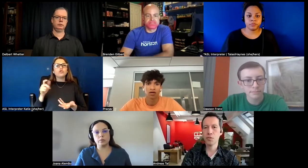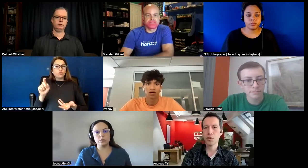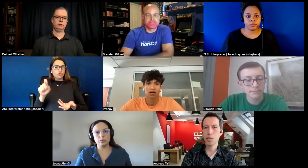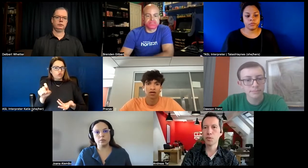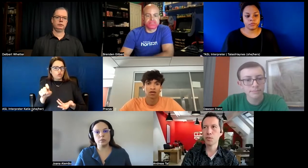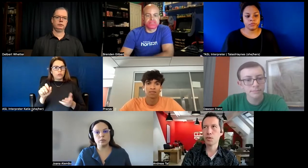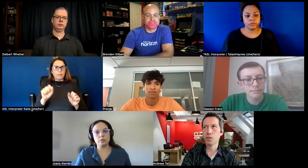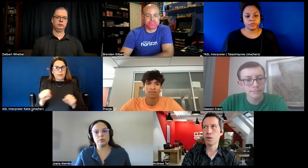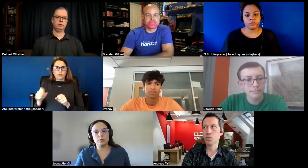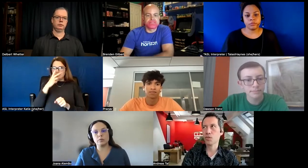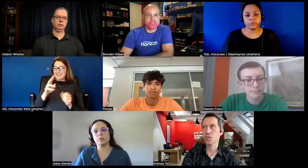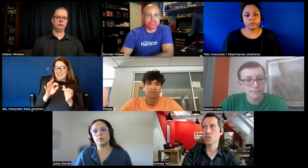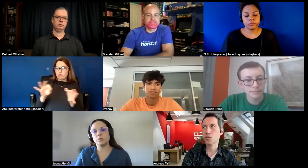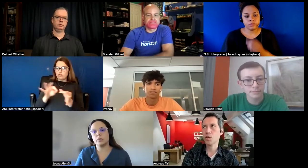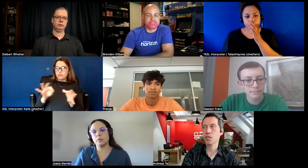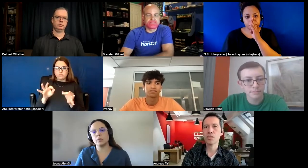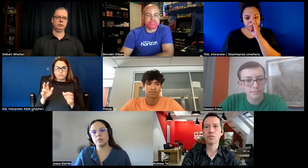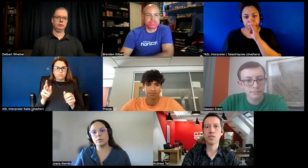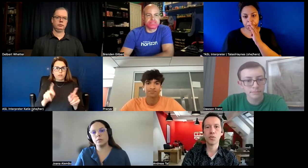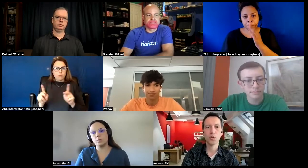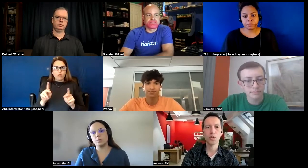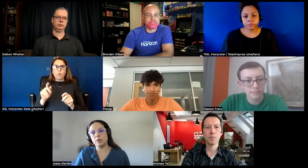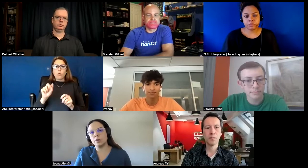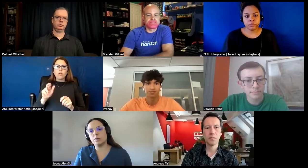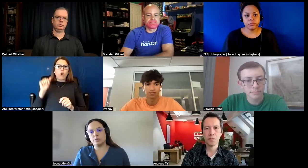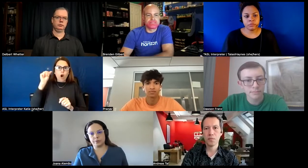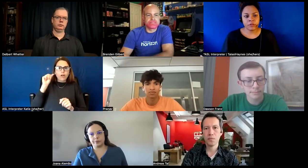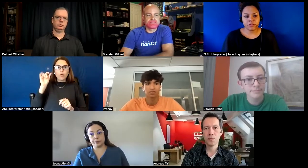people or audio sources who are not in the field of view very